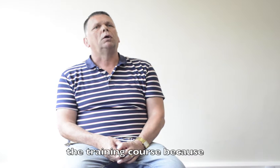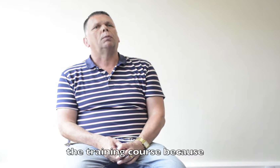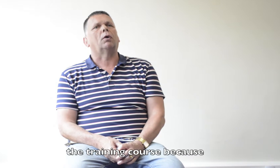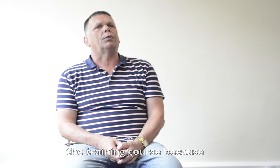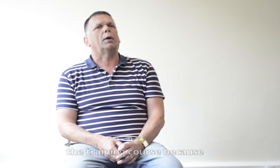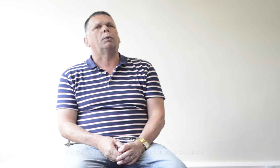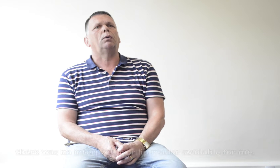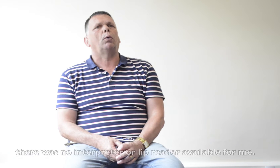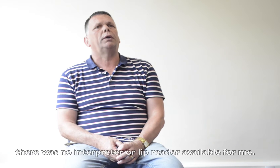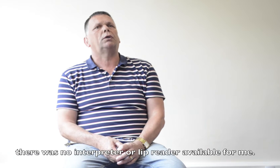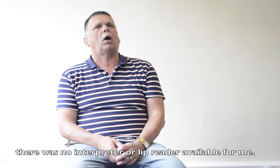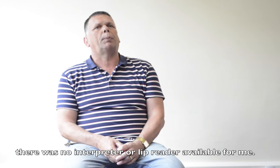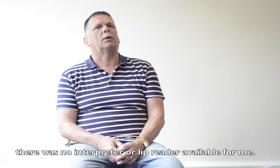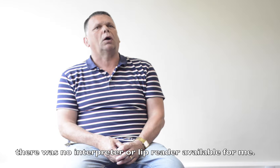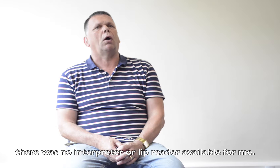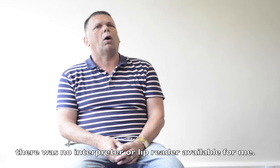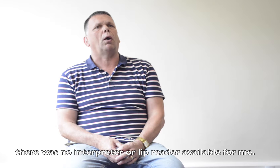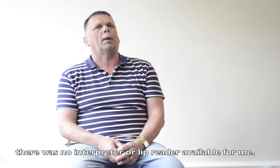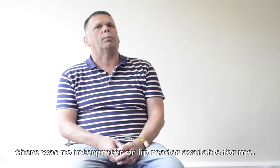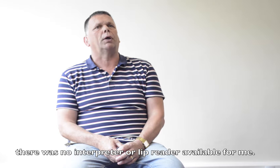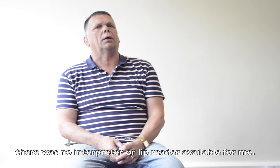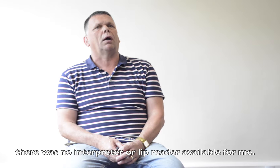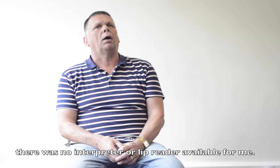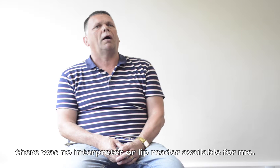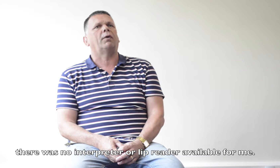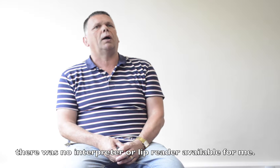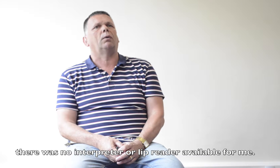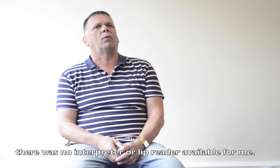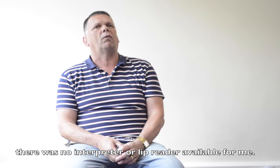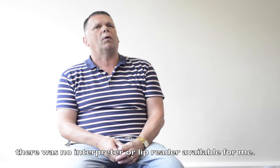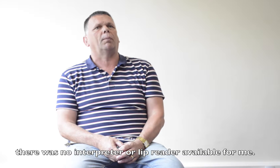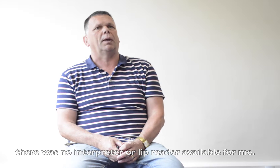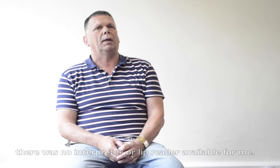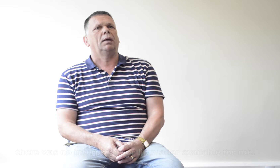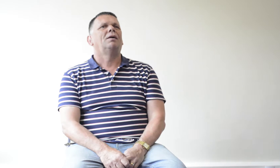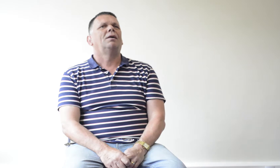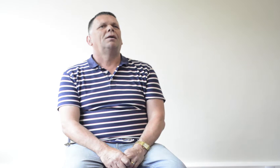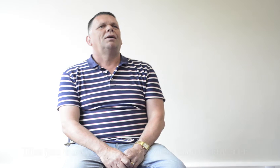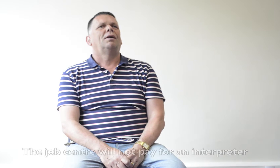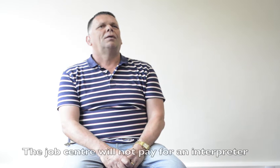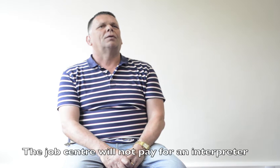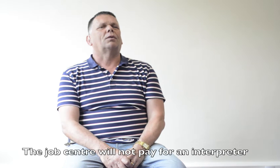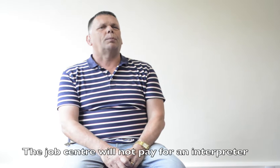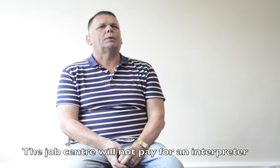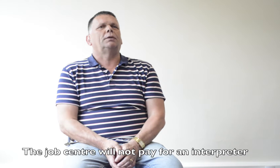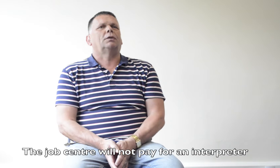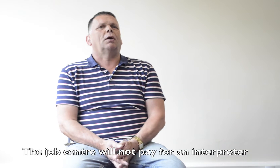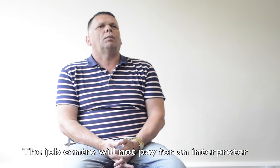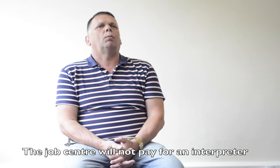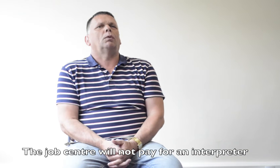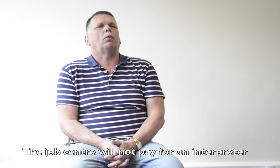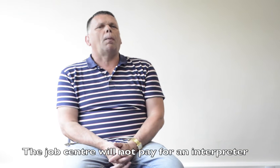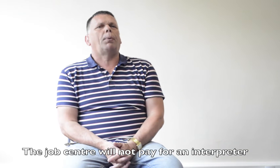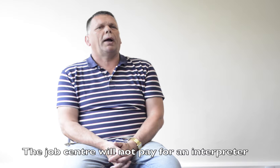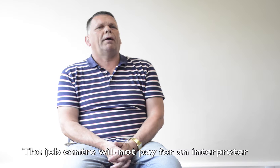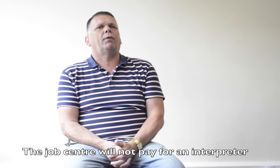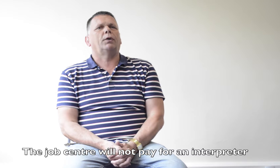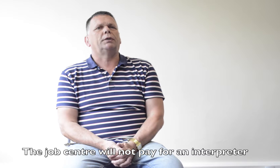because there was no interpreter or libido available for me. The Job Centre will not pay for